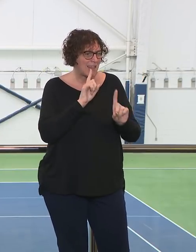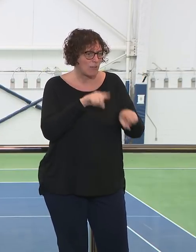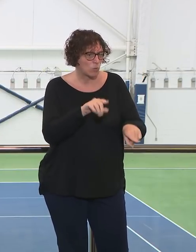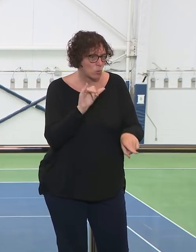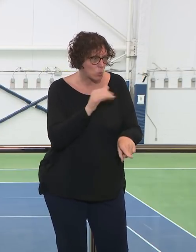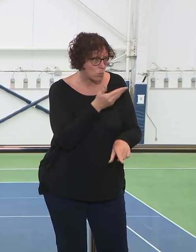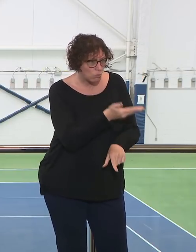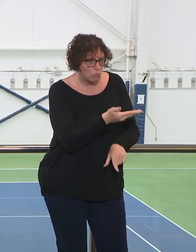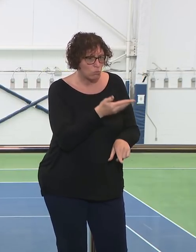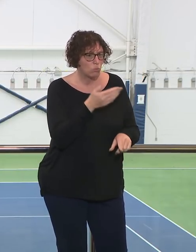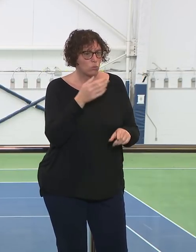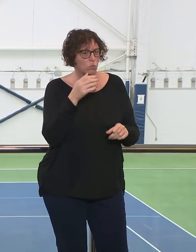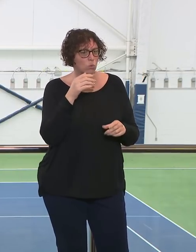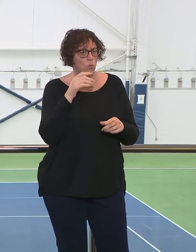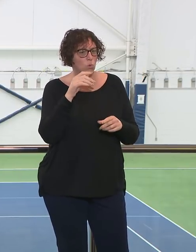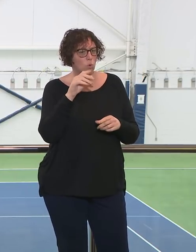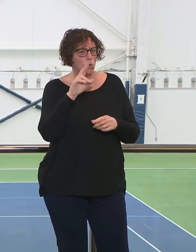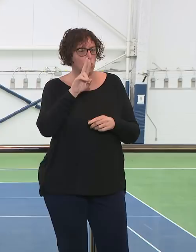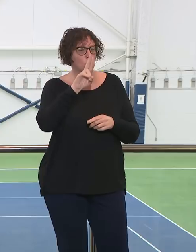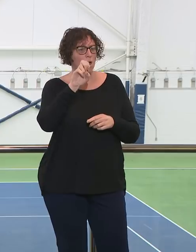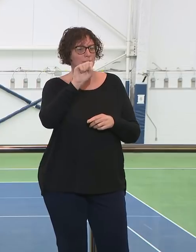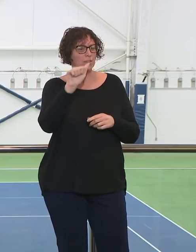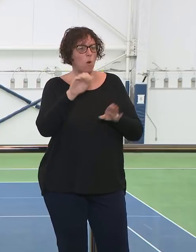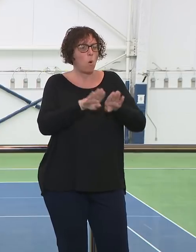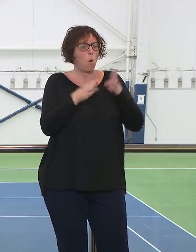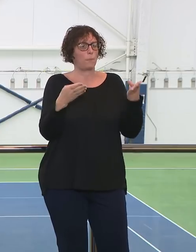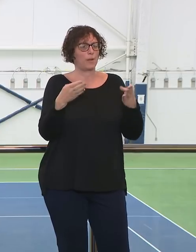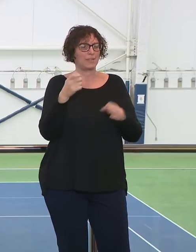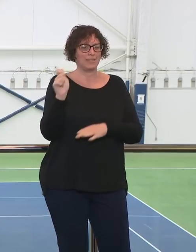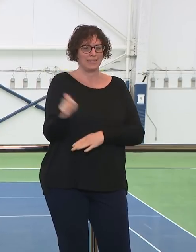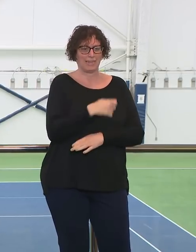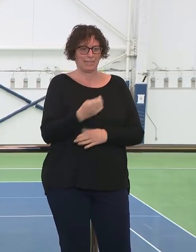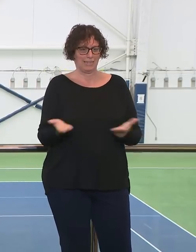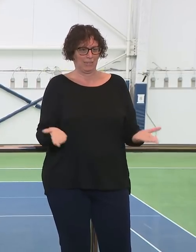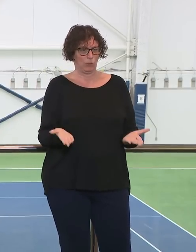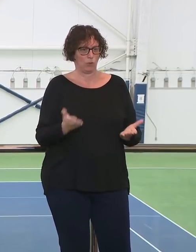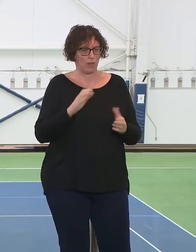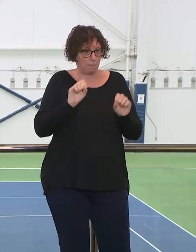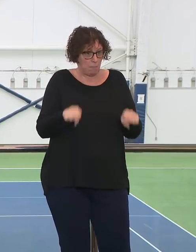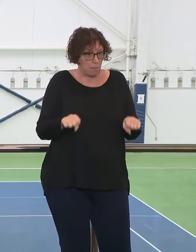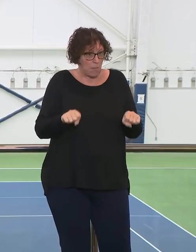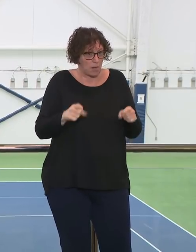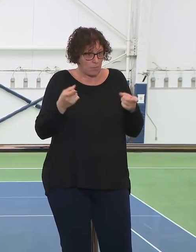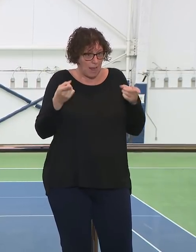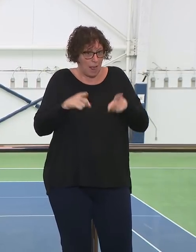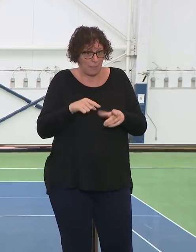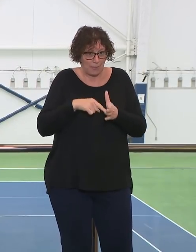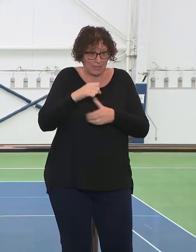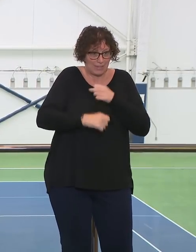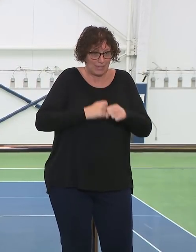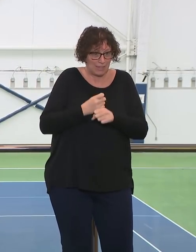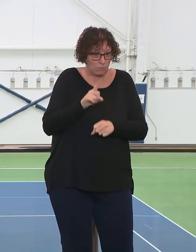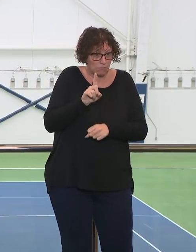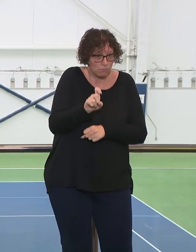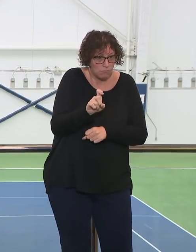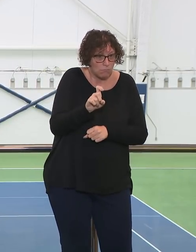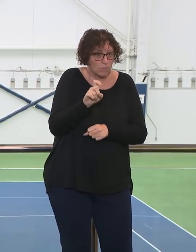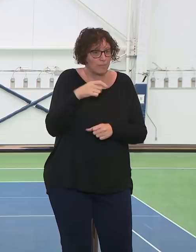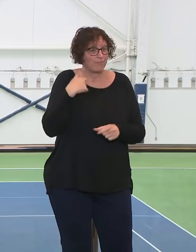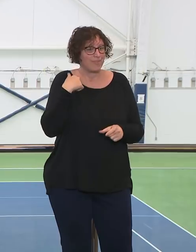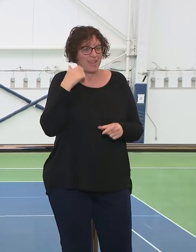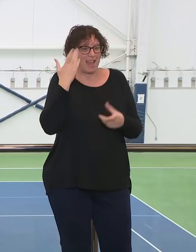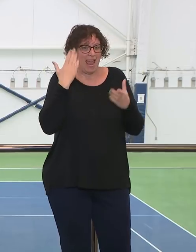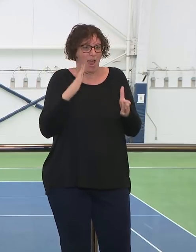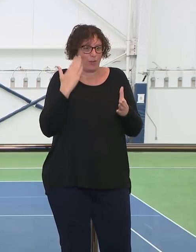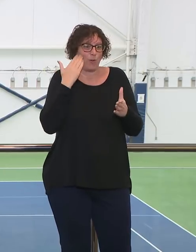already seen the Olympics postponed for an entire year, so that's a July event. We're talking about late August, early September. Can this event happen,